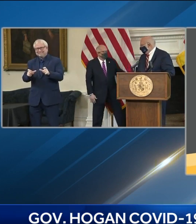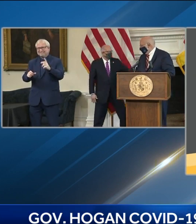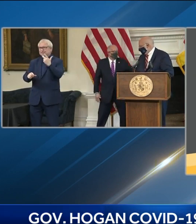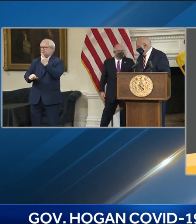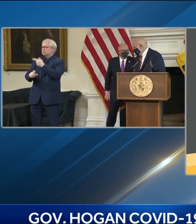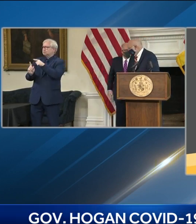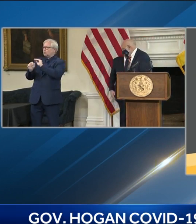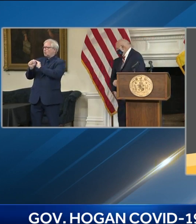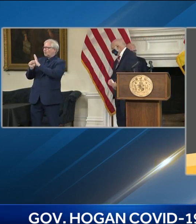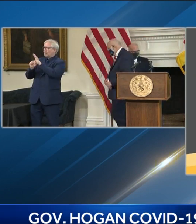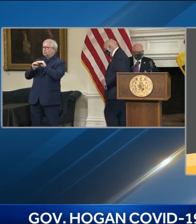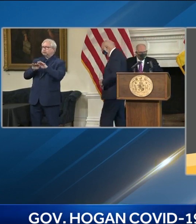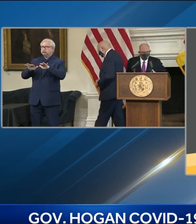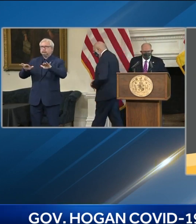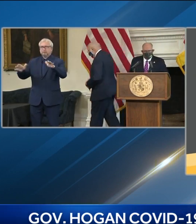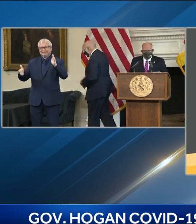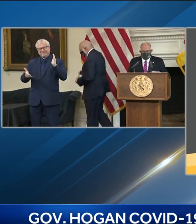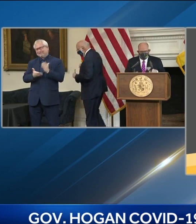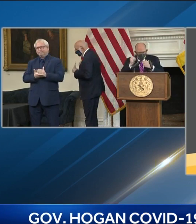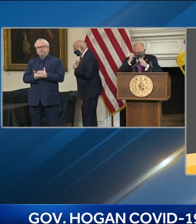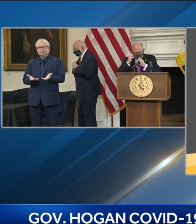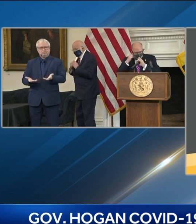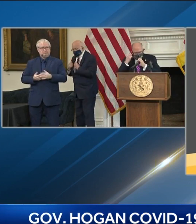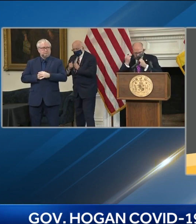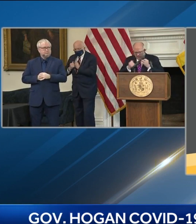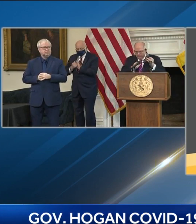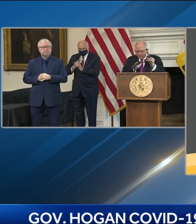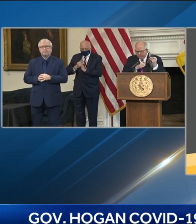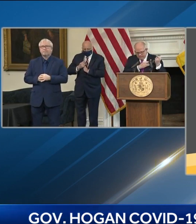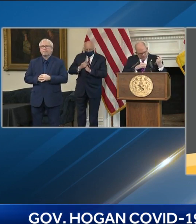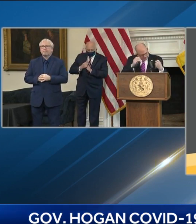Thank you, sir. Thank you, doctor.